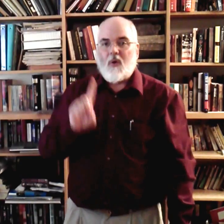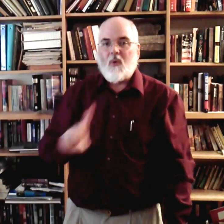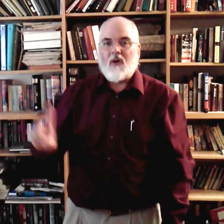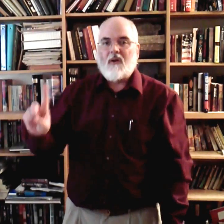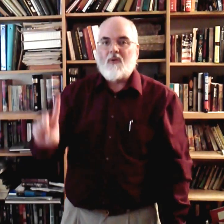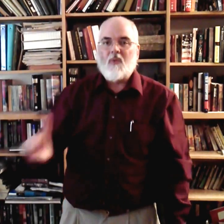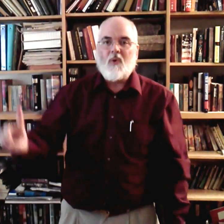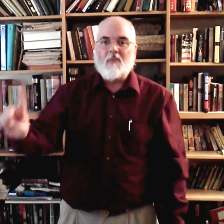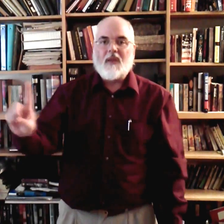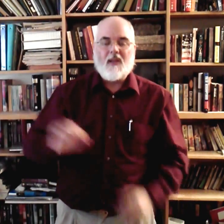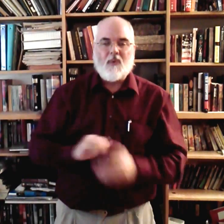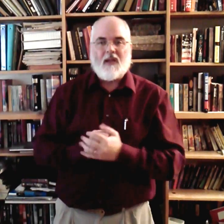Or. Rome. Either way.